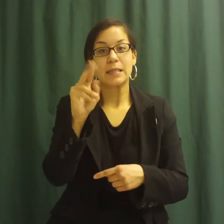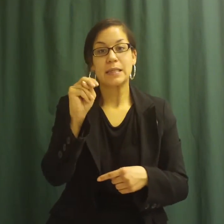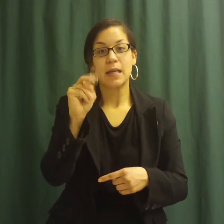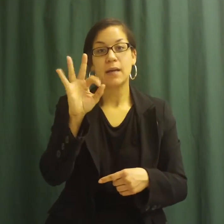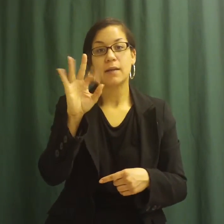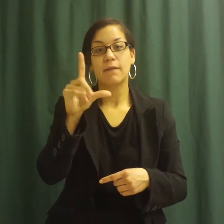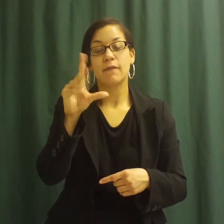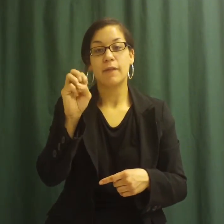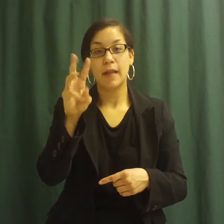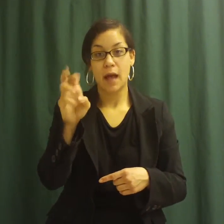fork.